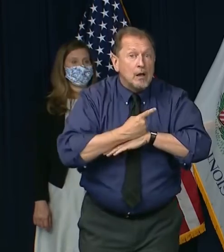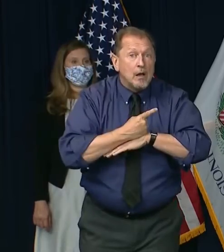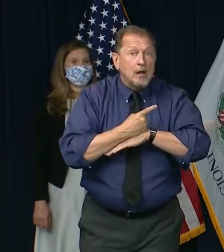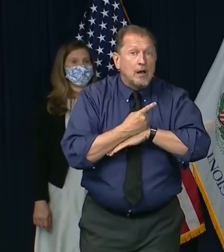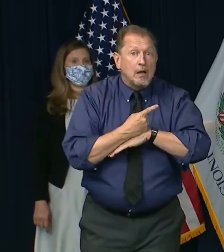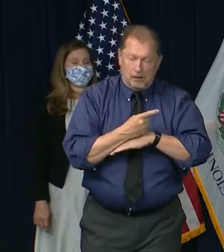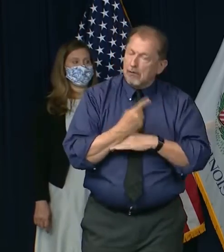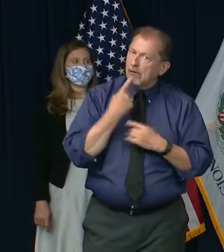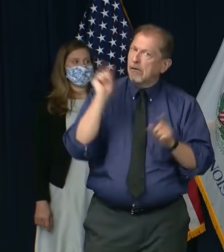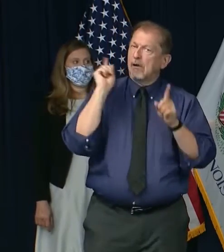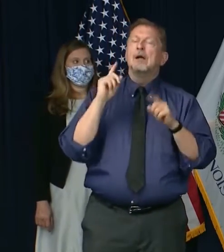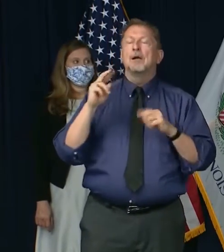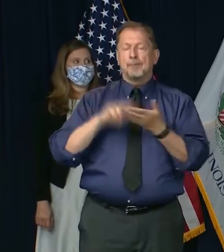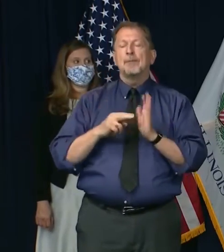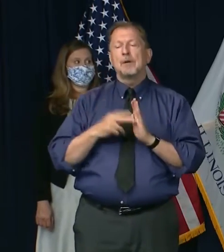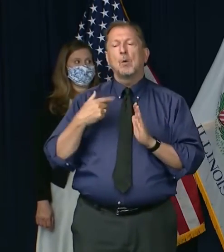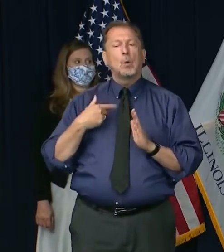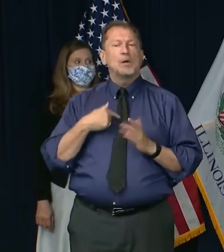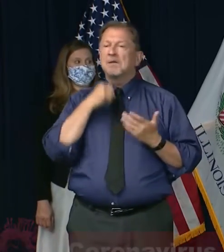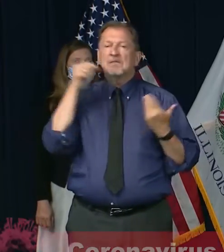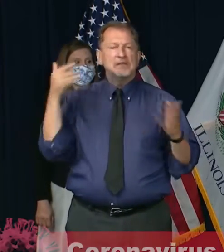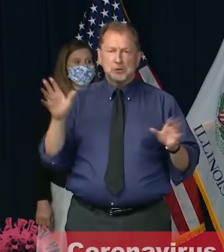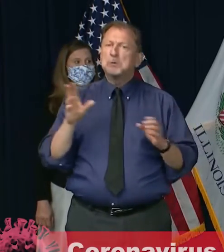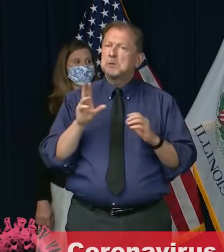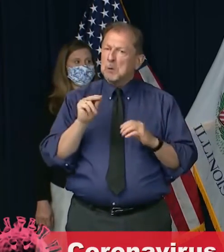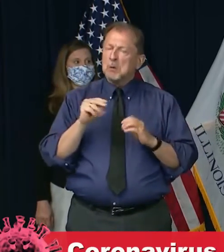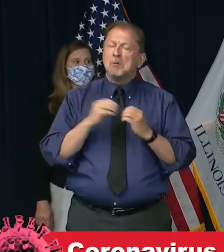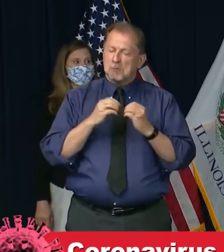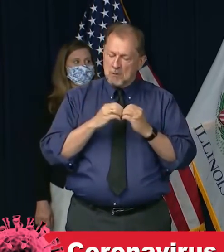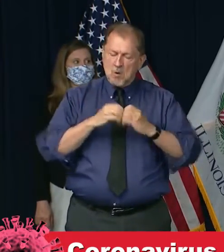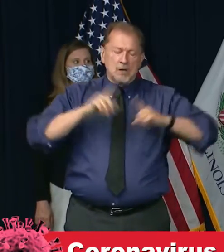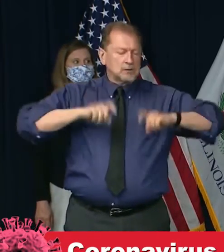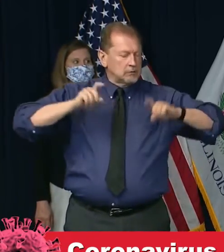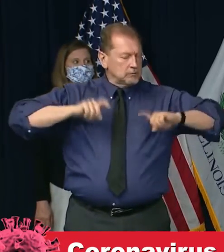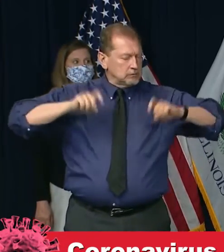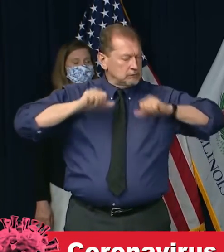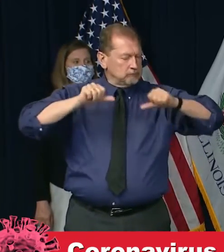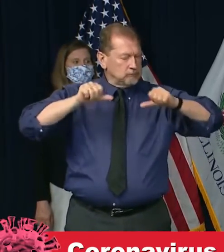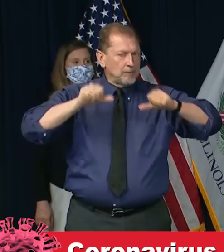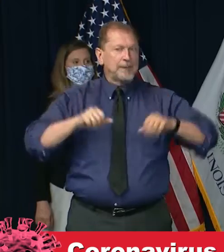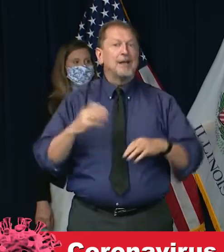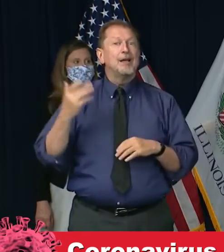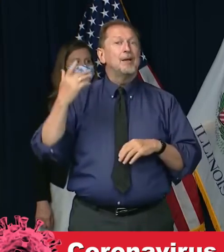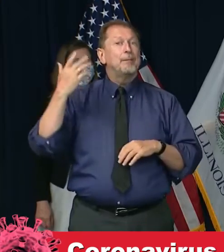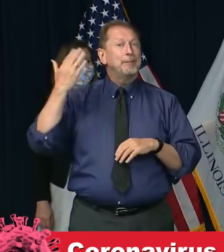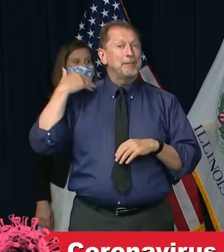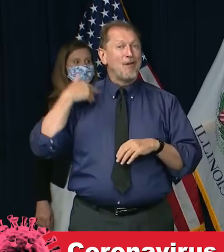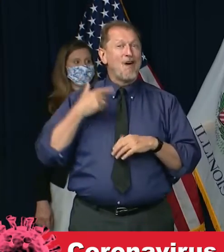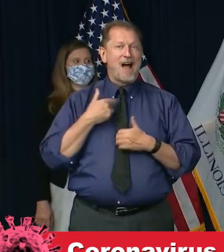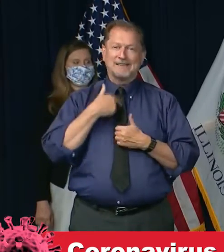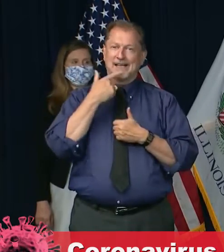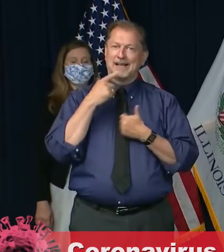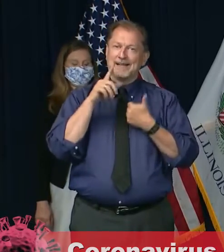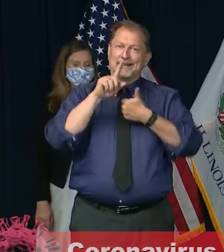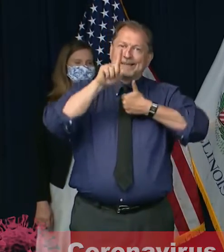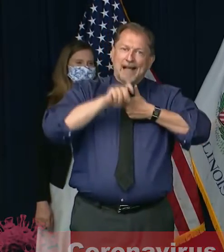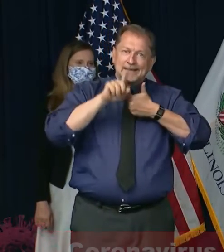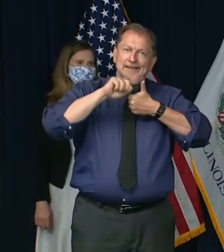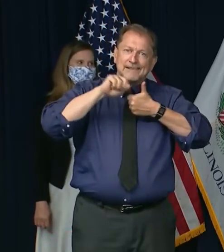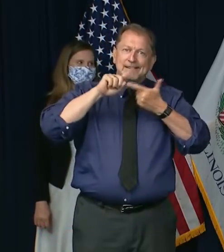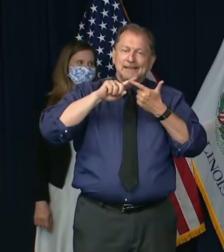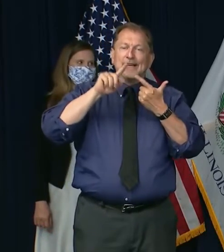but we intend to keep growing the testing, testing, you know, early on, you heard me say test, trace, and treat.